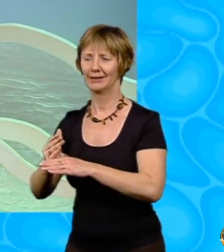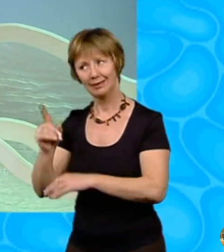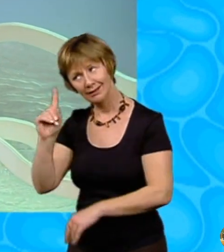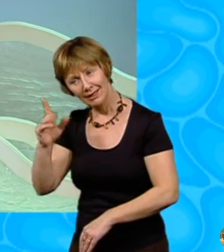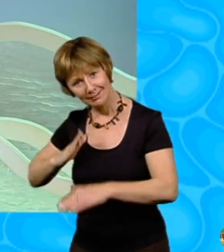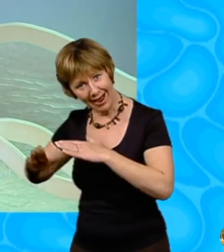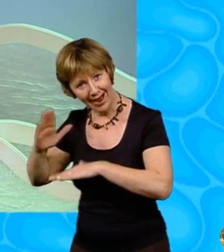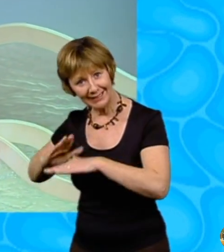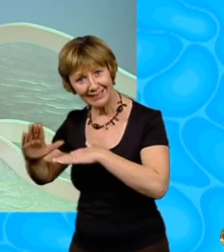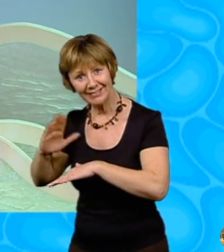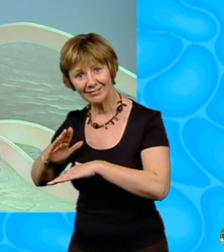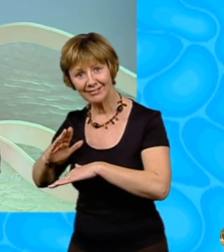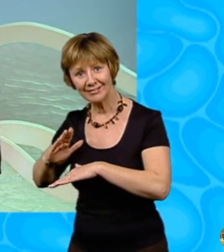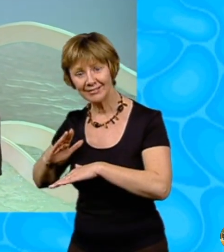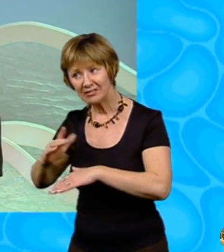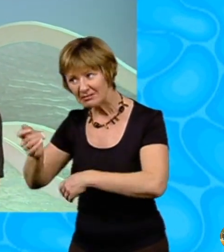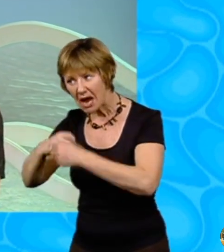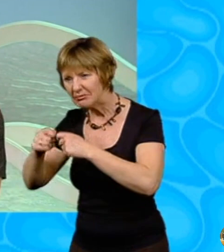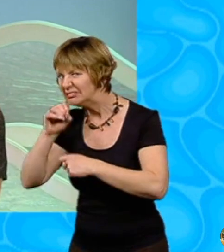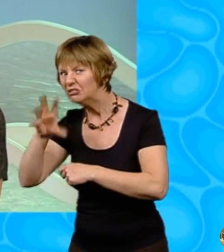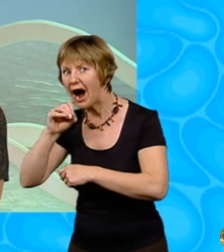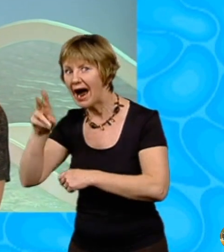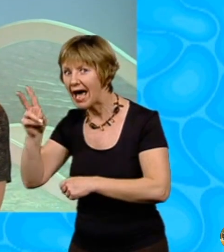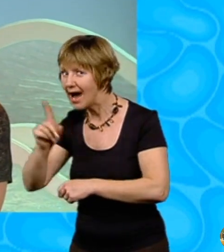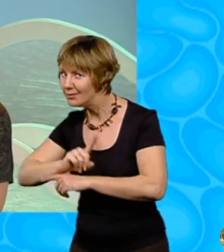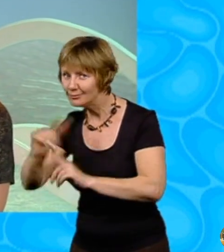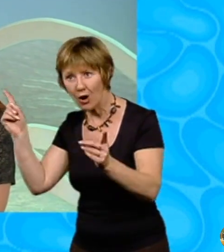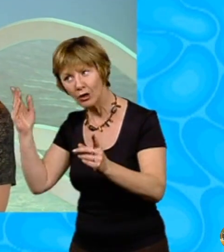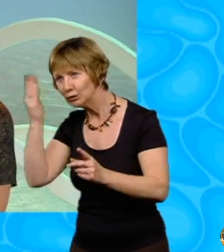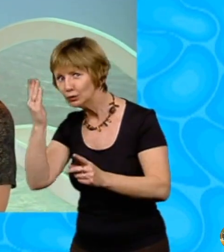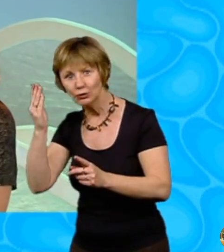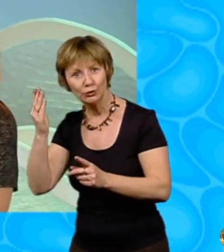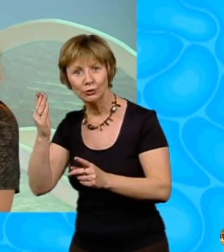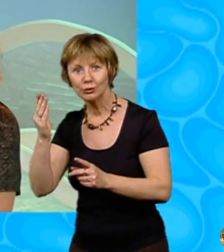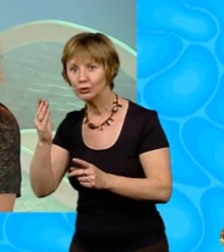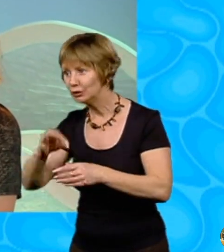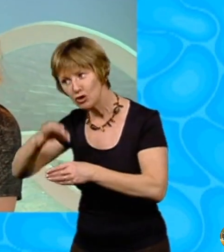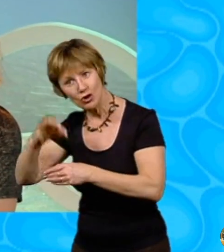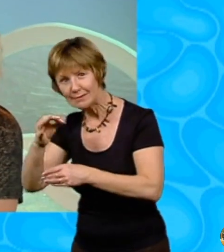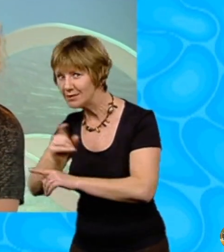behave yourself. Alright? No more turning into a dragon during school hours. No more crisps, promise?